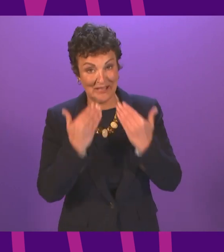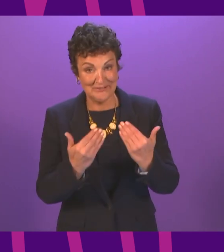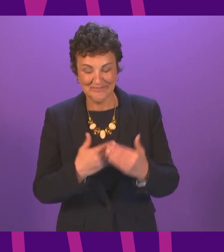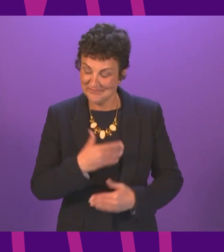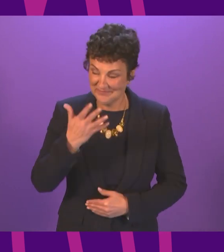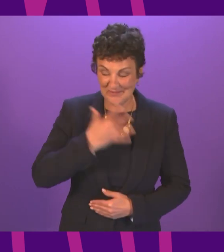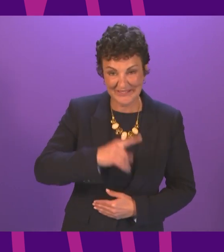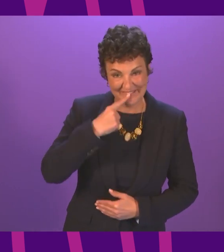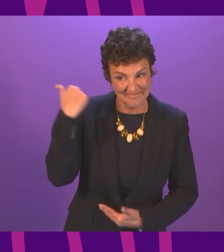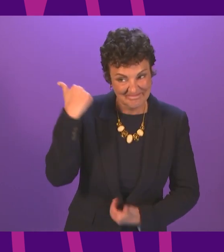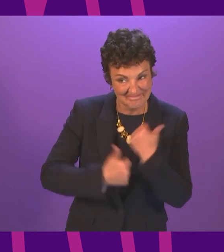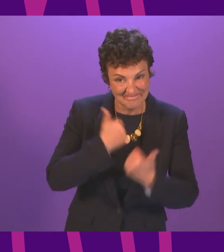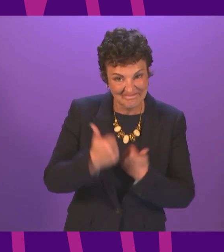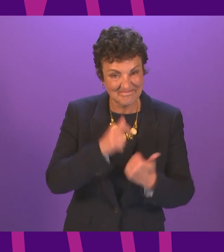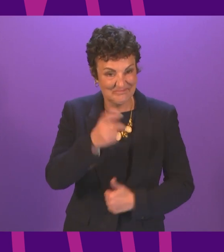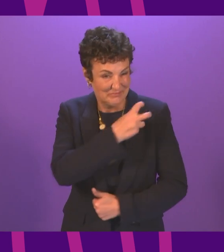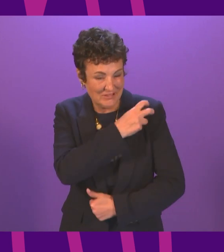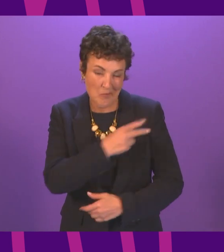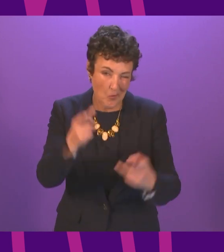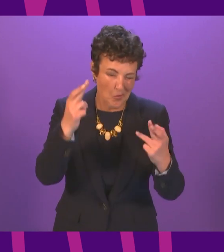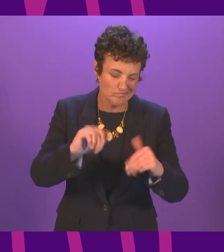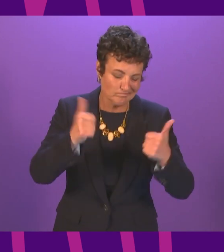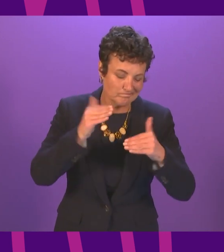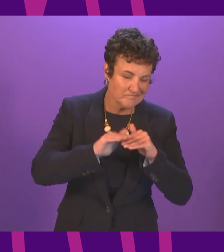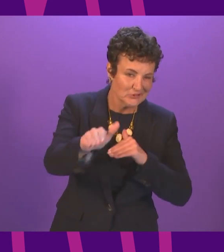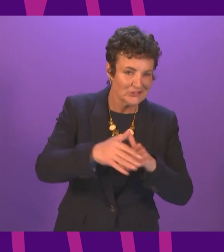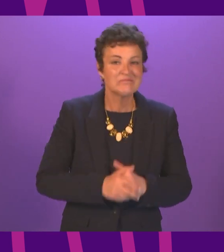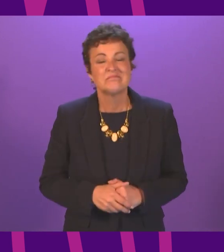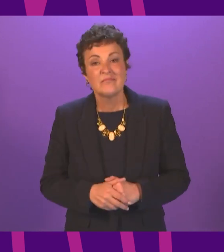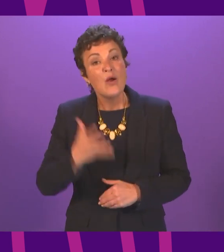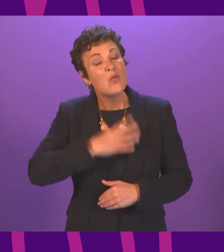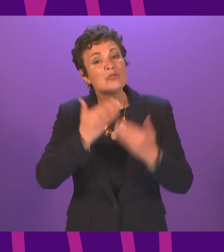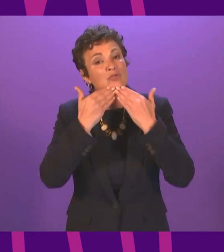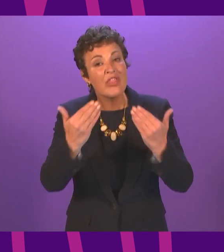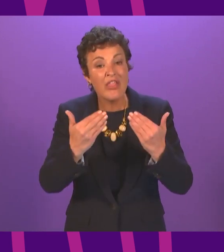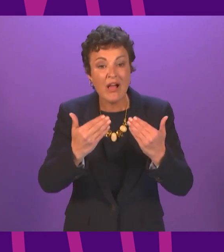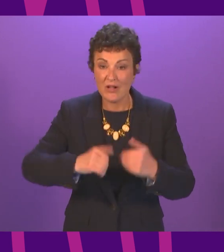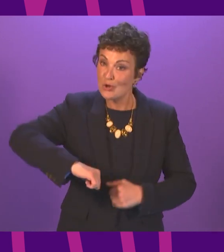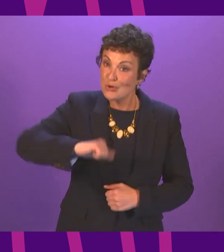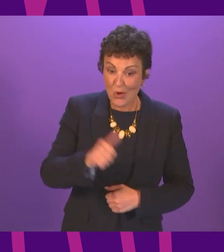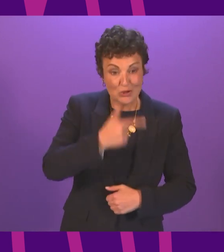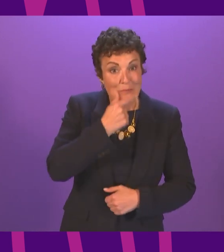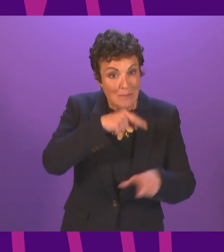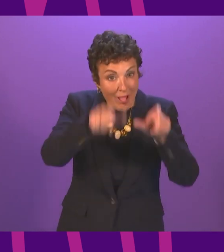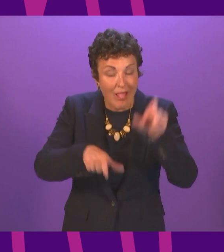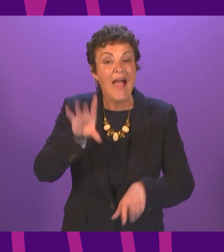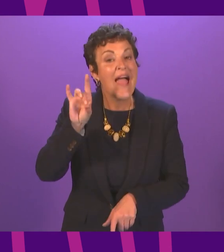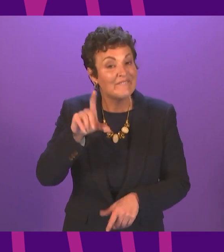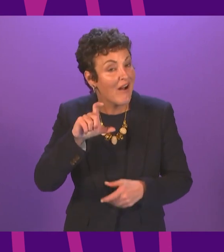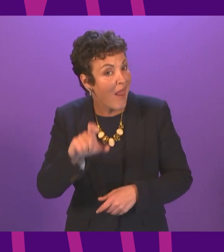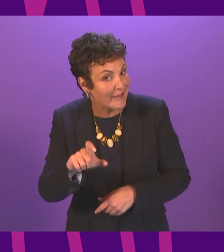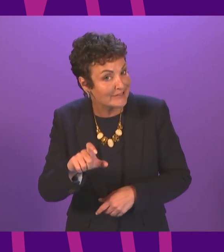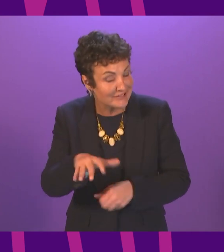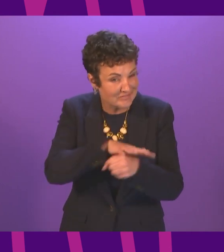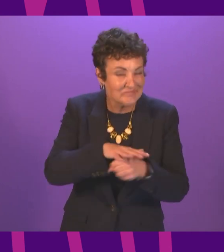on your election and wish you well in the role I'd like to thank the electorate for once again putting their trust